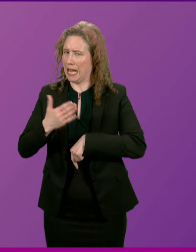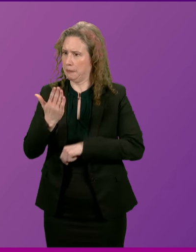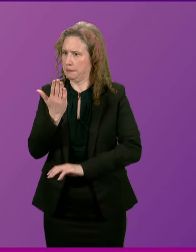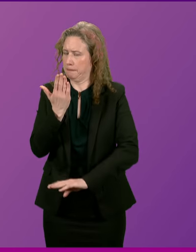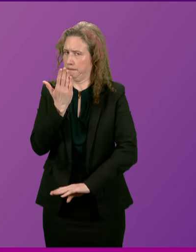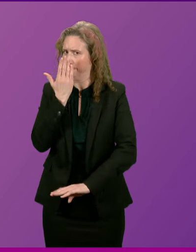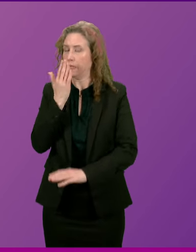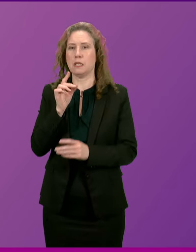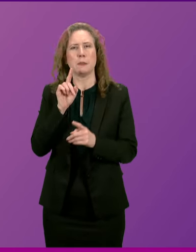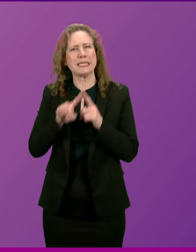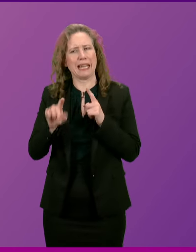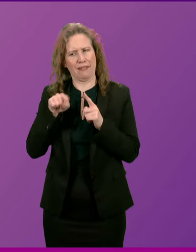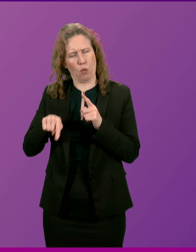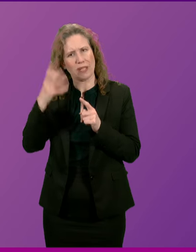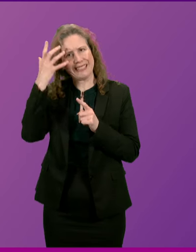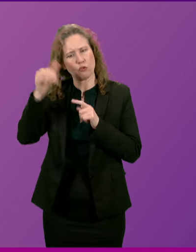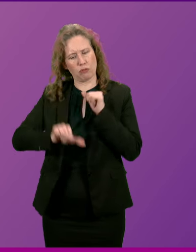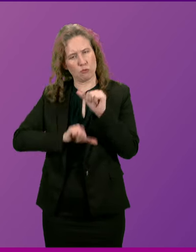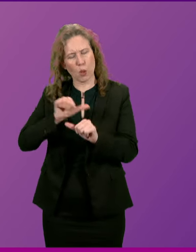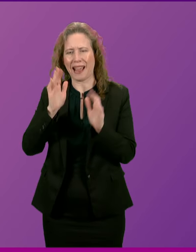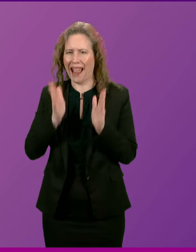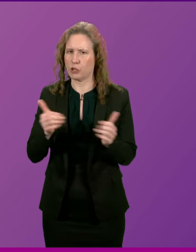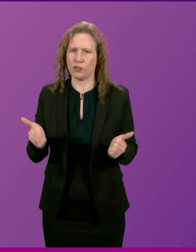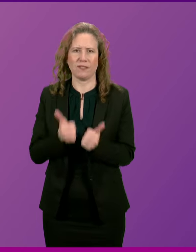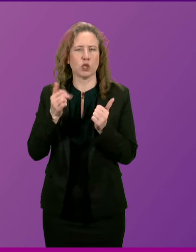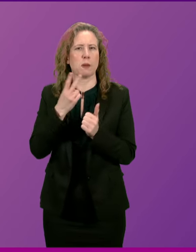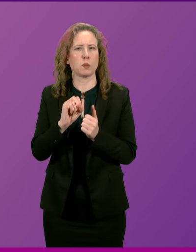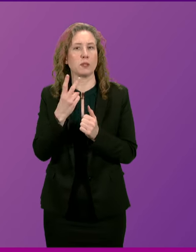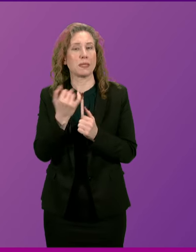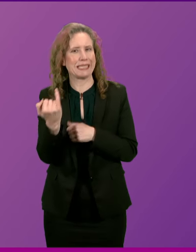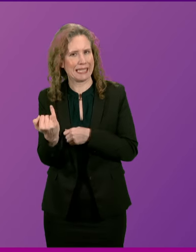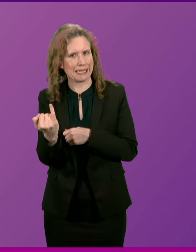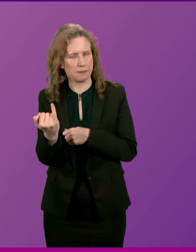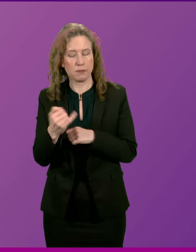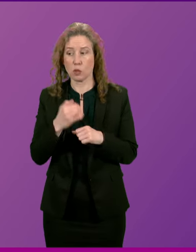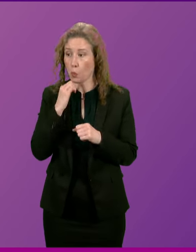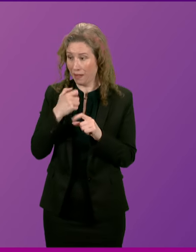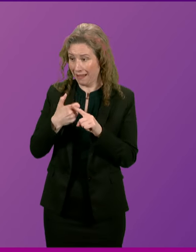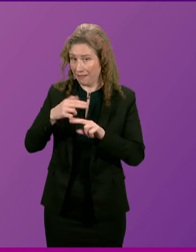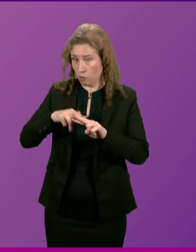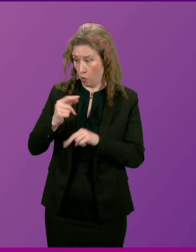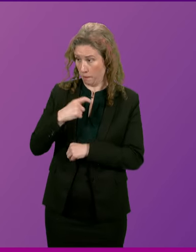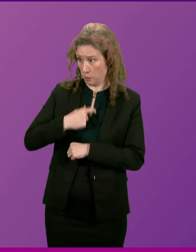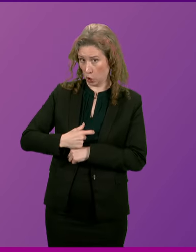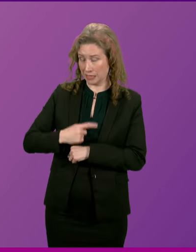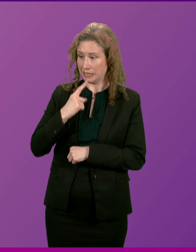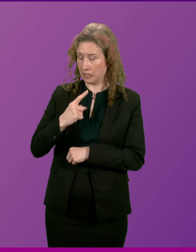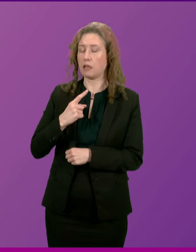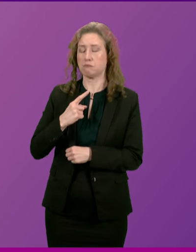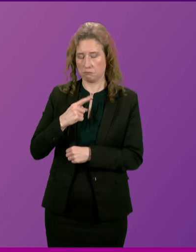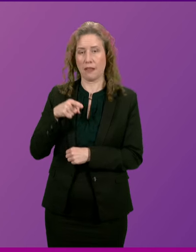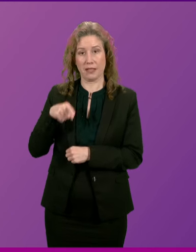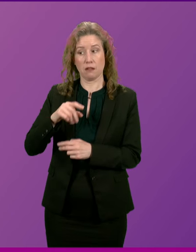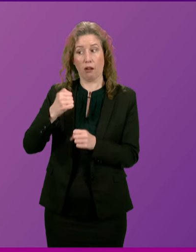particularly for the statutory process to complete by 2026. So, will Kate Forbes personally ensure that this Government